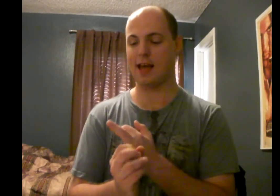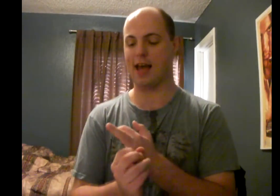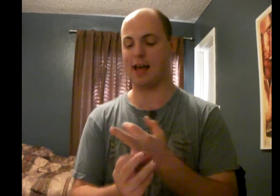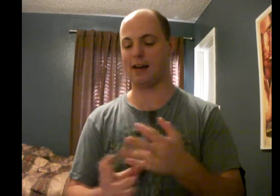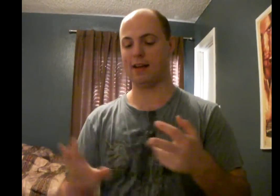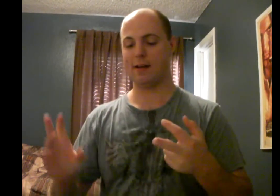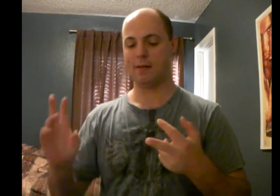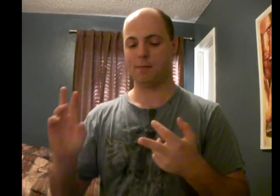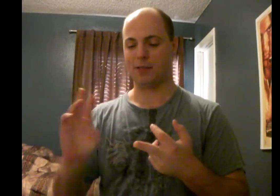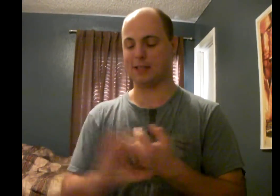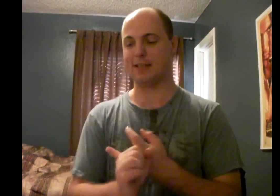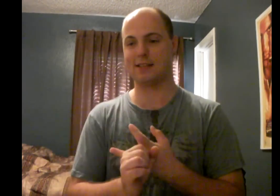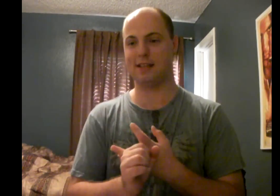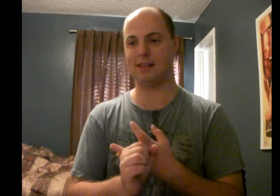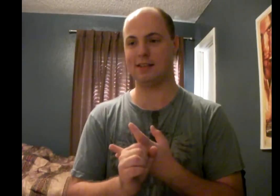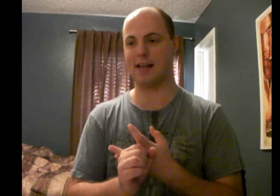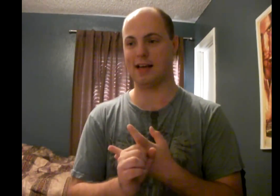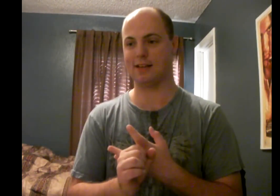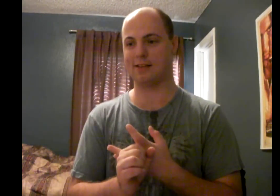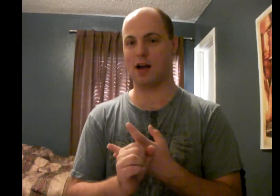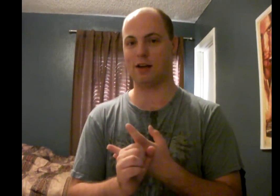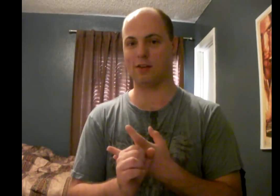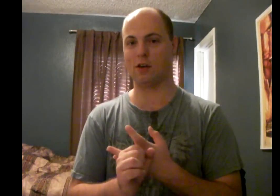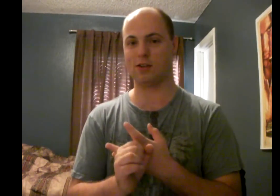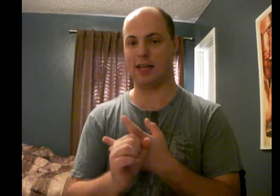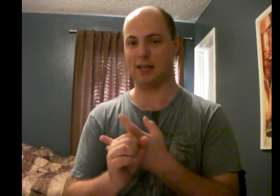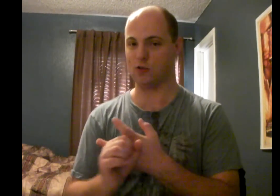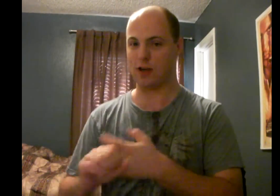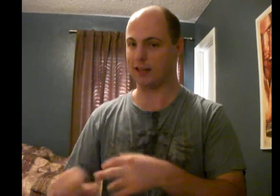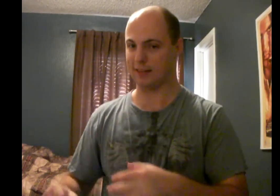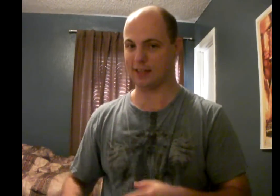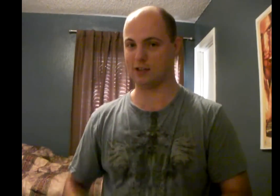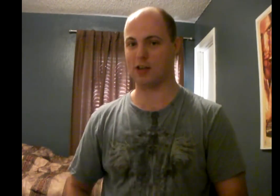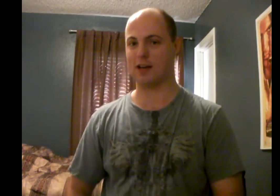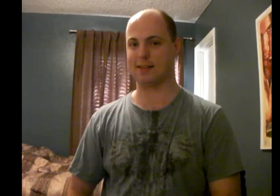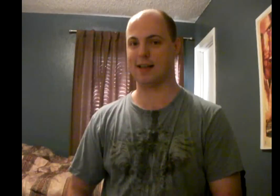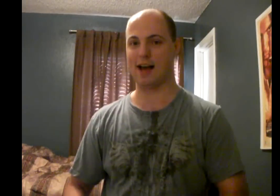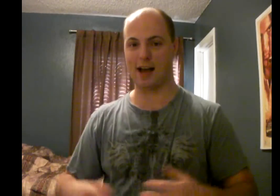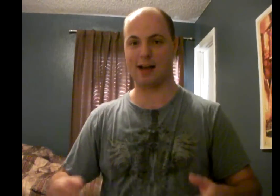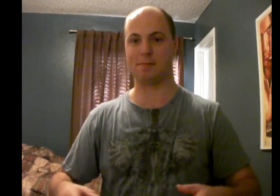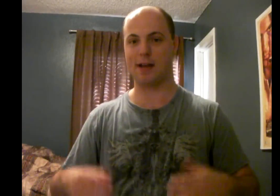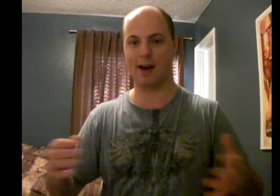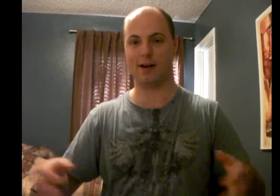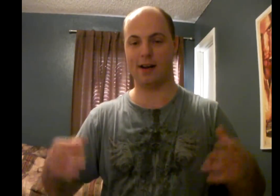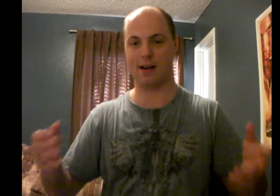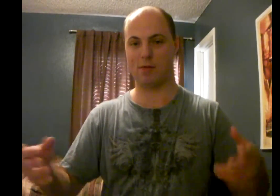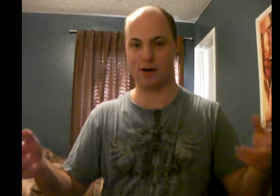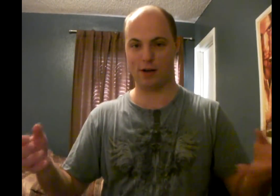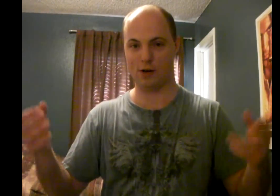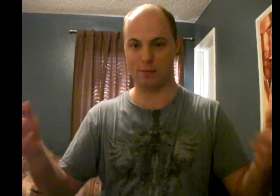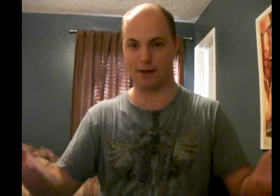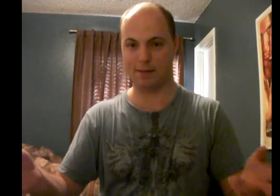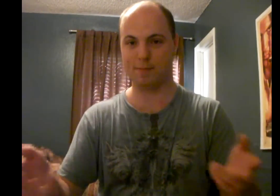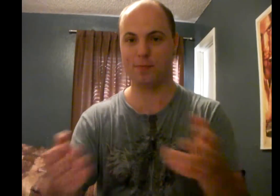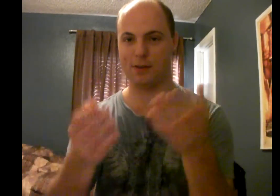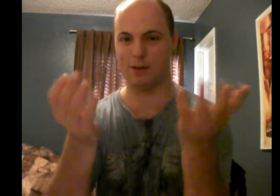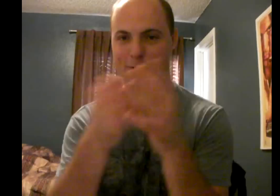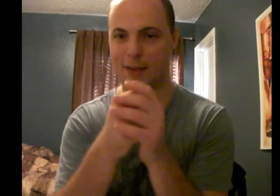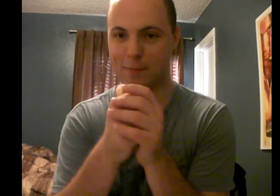And he's listening to that song they're all singing drunkenly in Jaws, that I'm tired and I want to go to bed. You know,